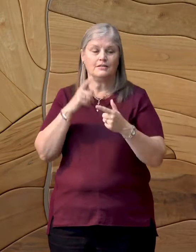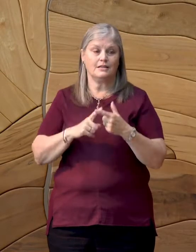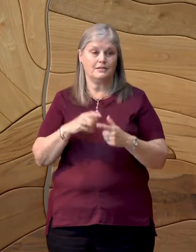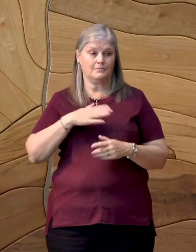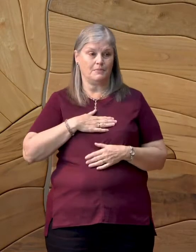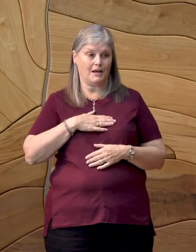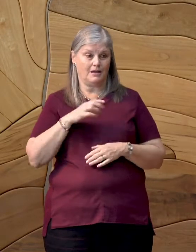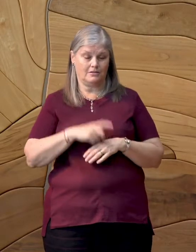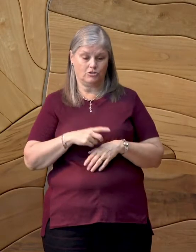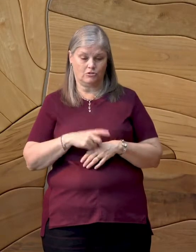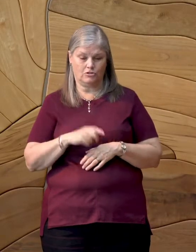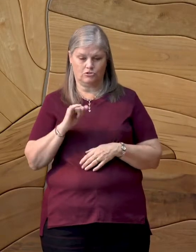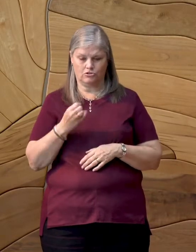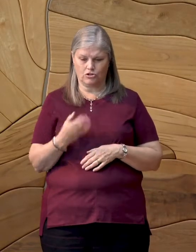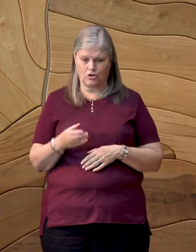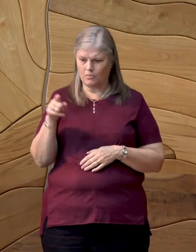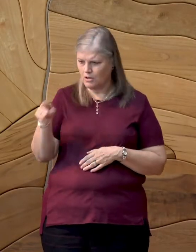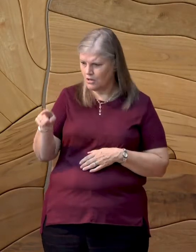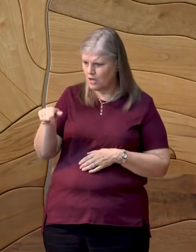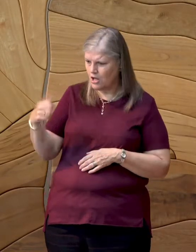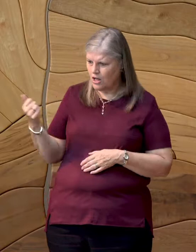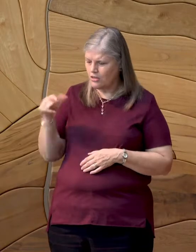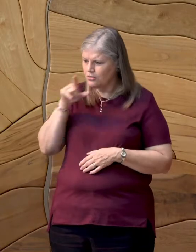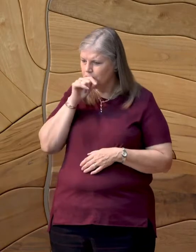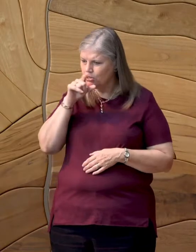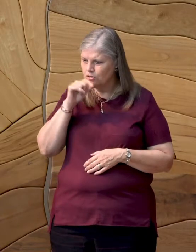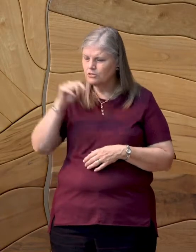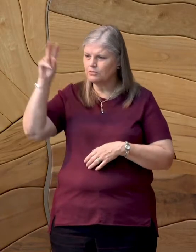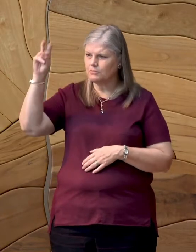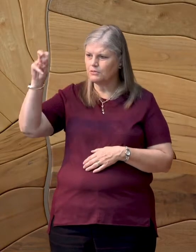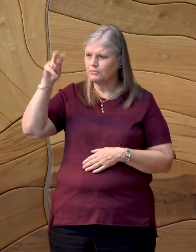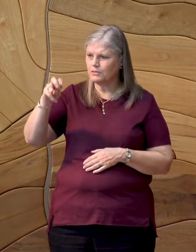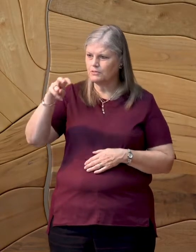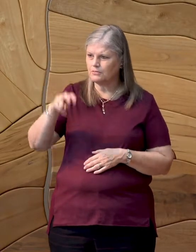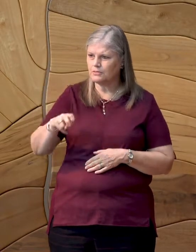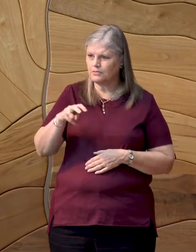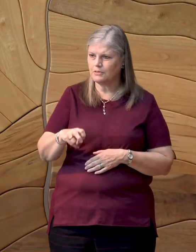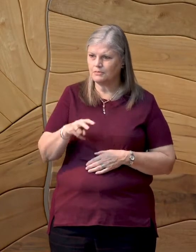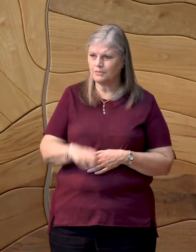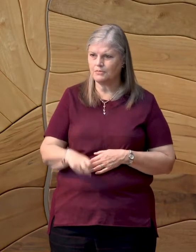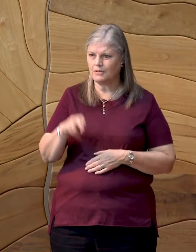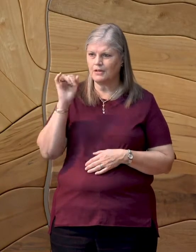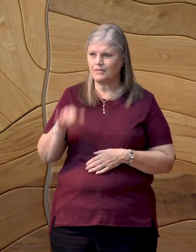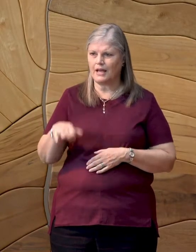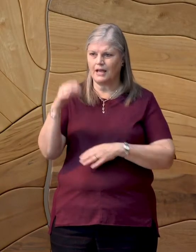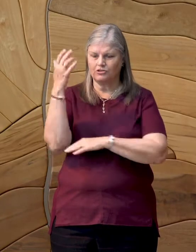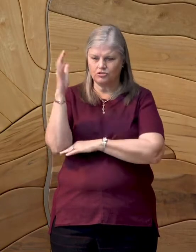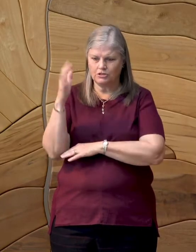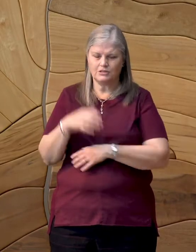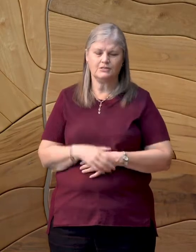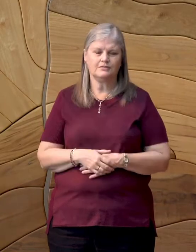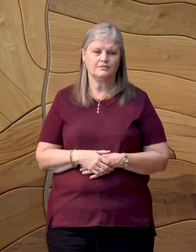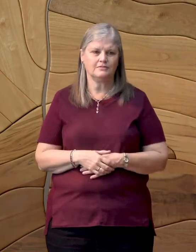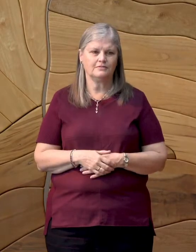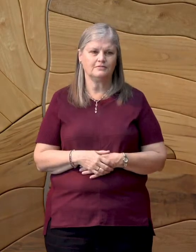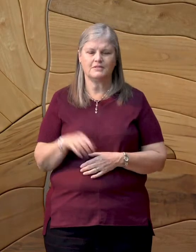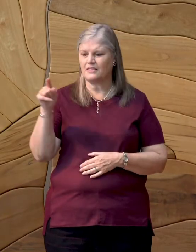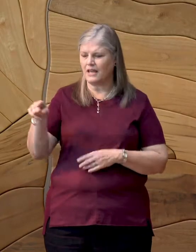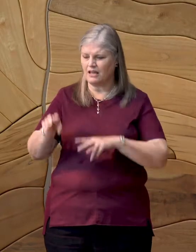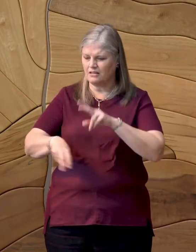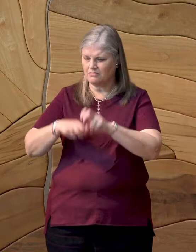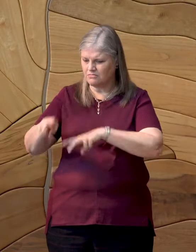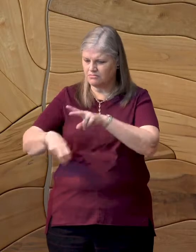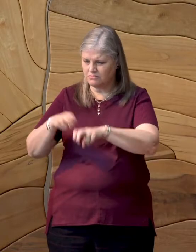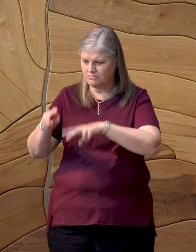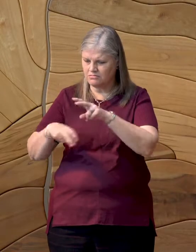my job to note nuthatches hopping down the trunk of a sugar hackberry to pillage the